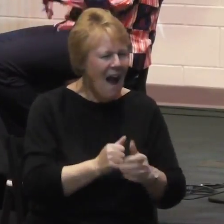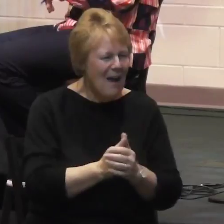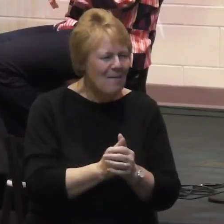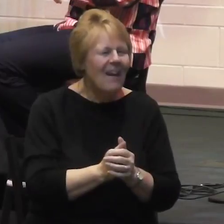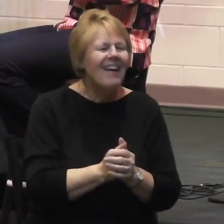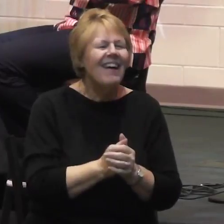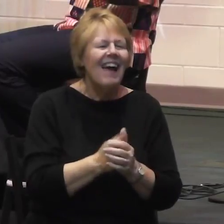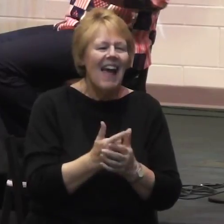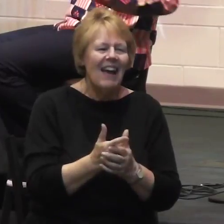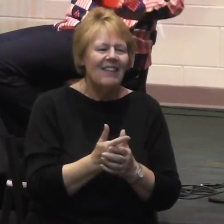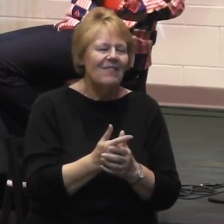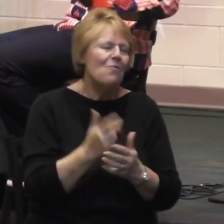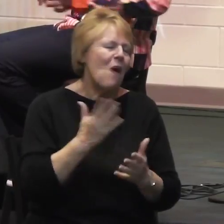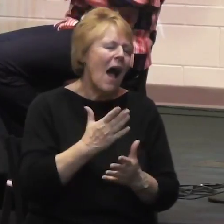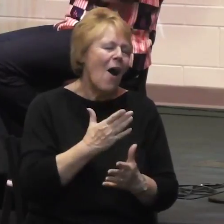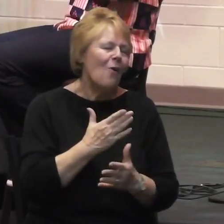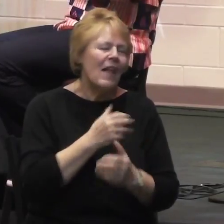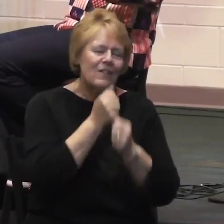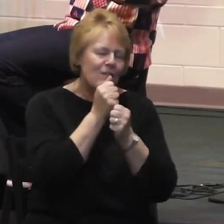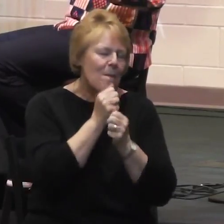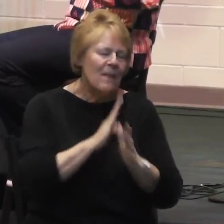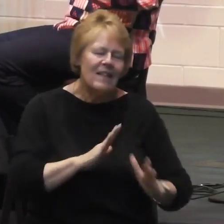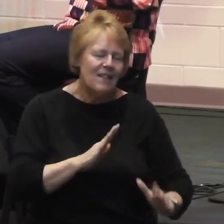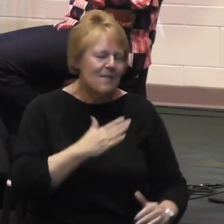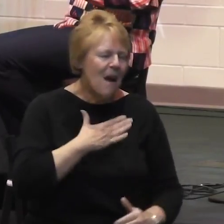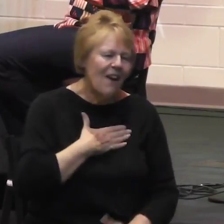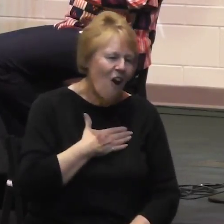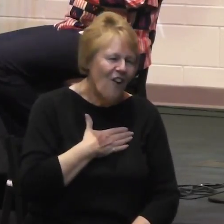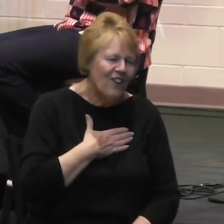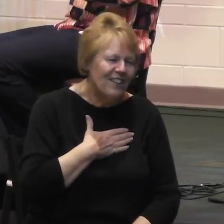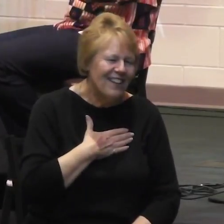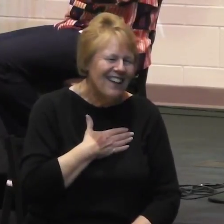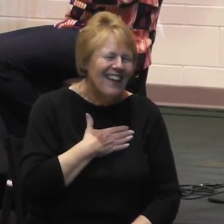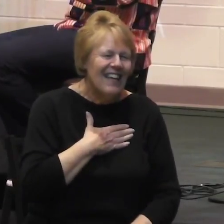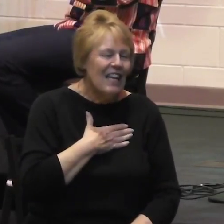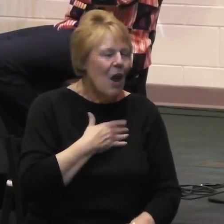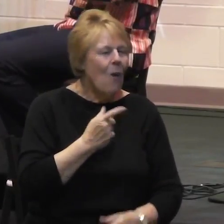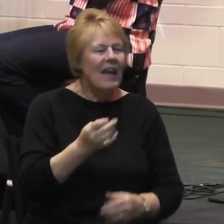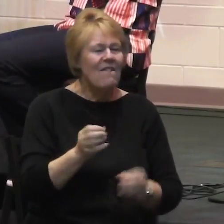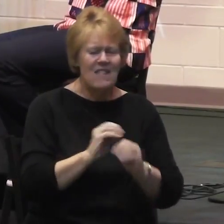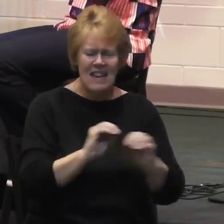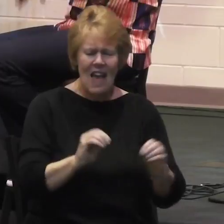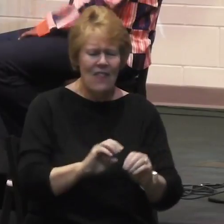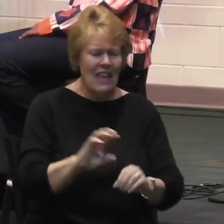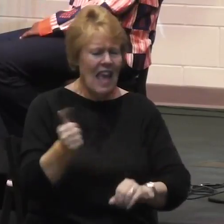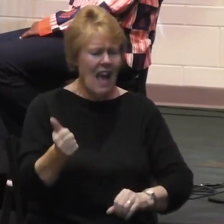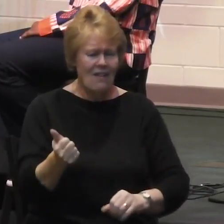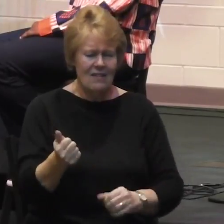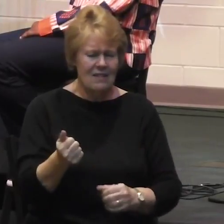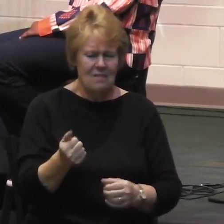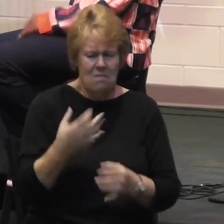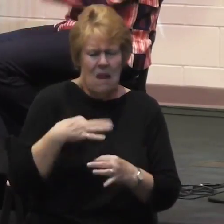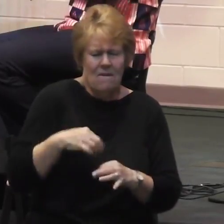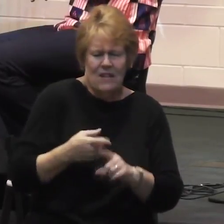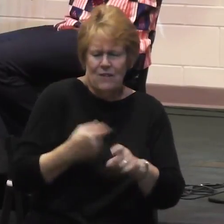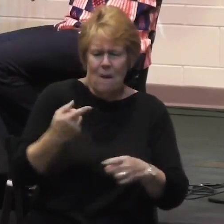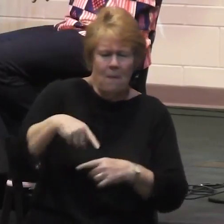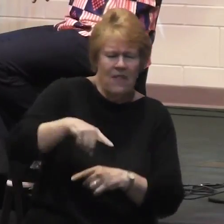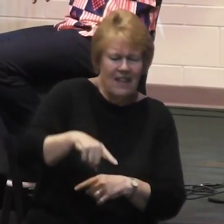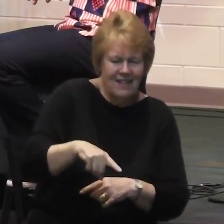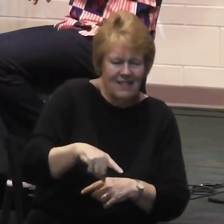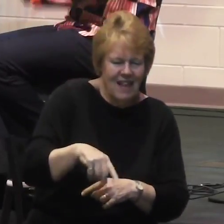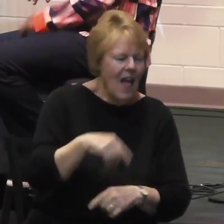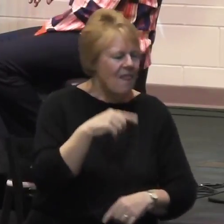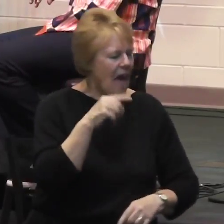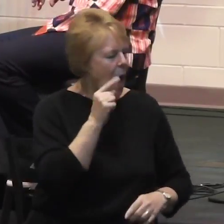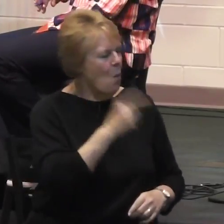his life. And that just blesses my heart. But if there's anything else, I mean, nothing else comes out of it, you know, something like this would make it much more